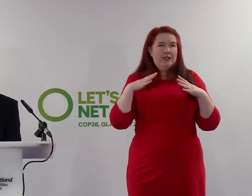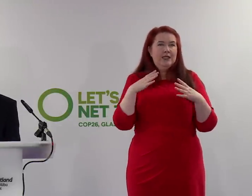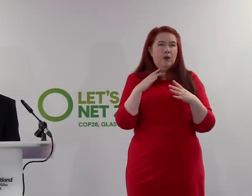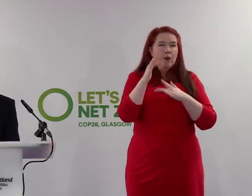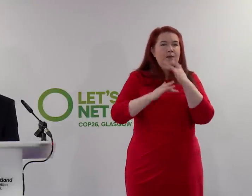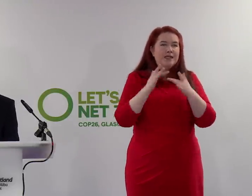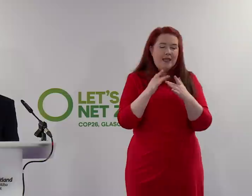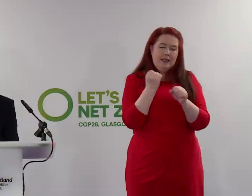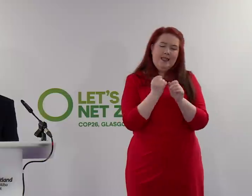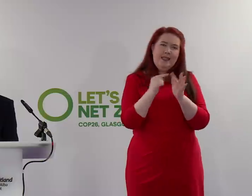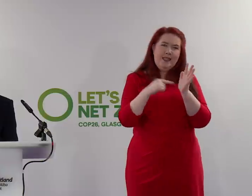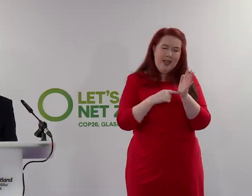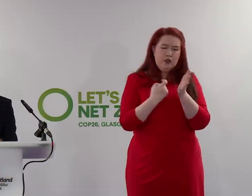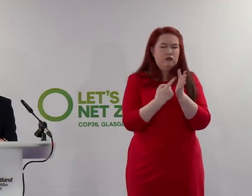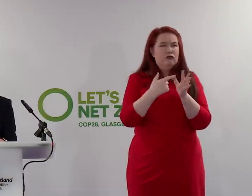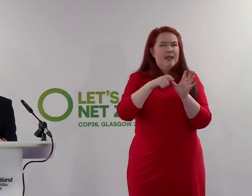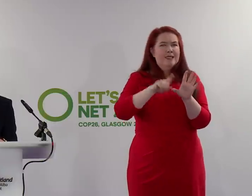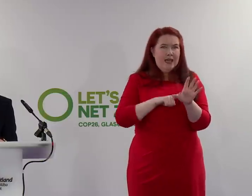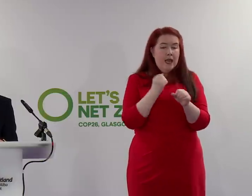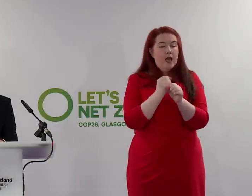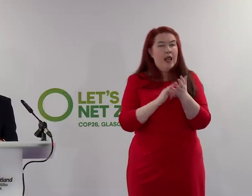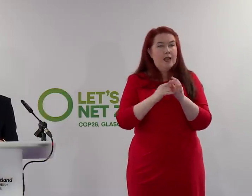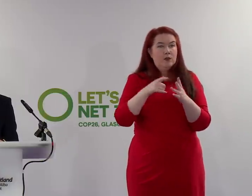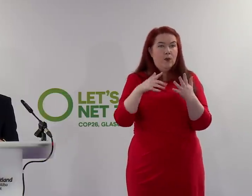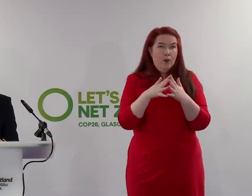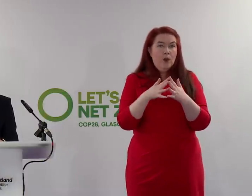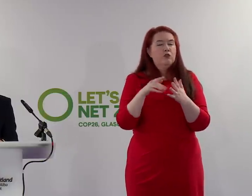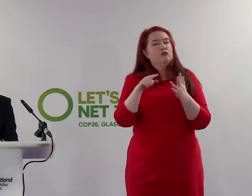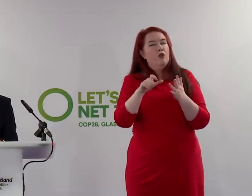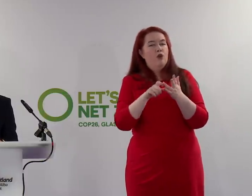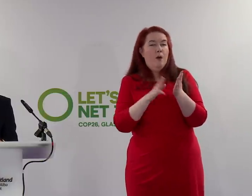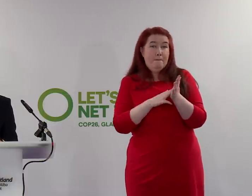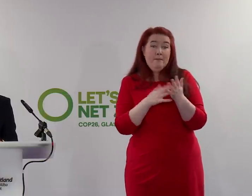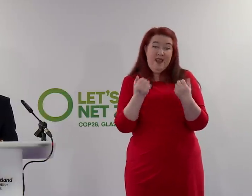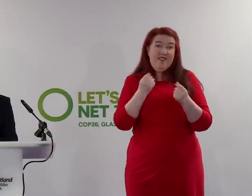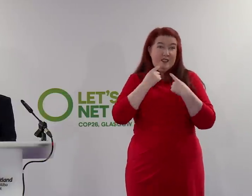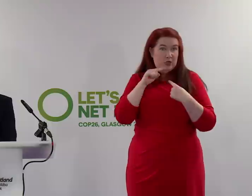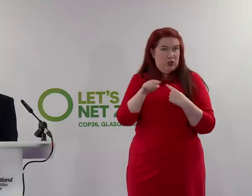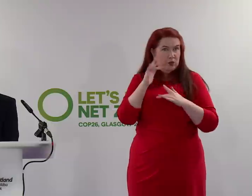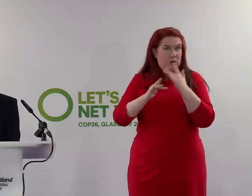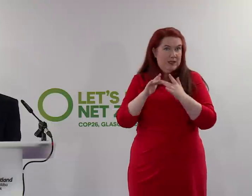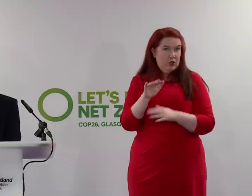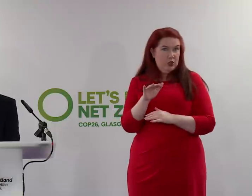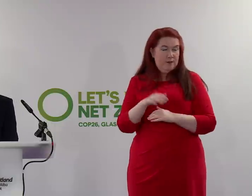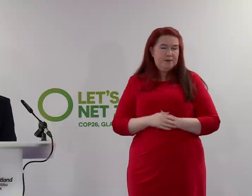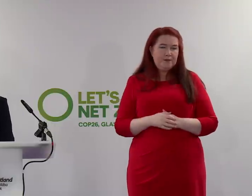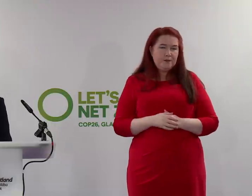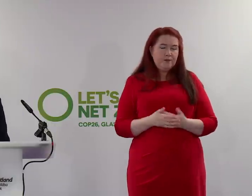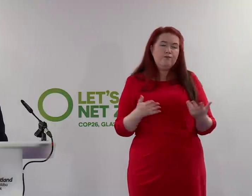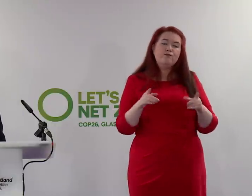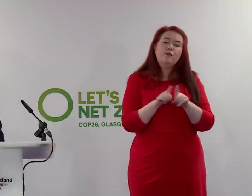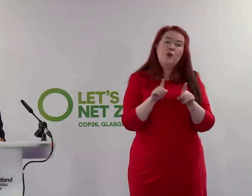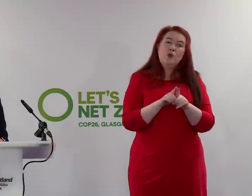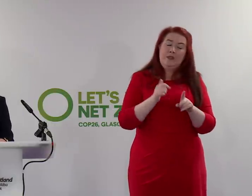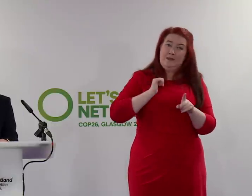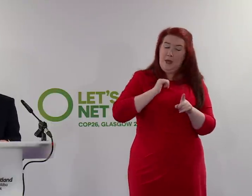website, which is getreadyglasgow.com. Of course, we also anticipate some disruption as